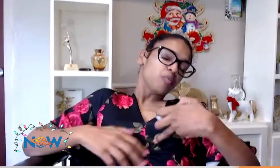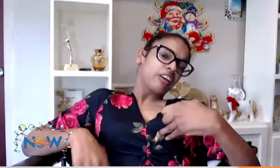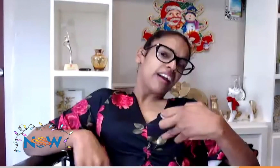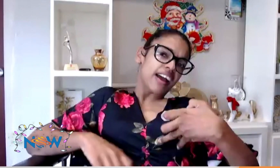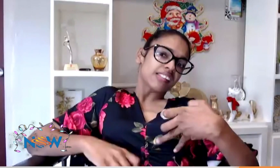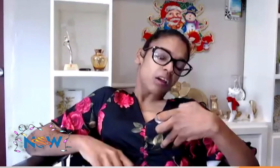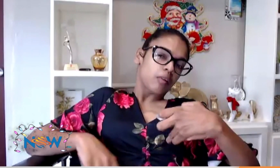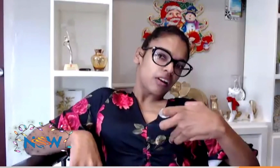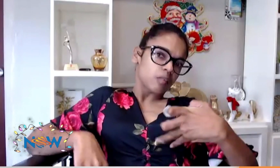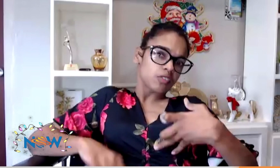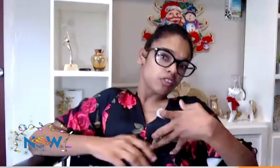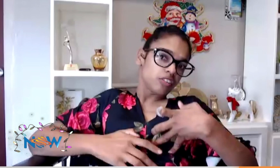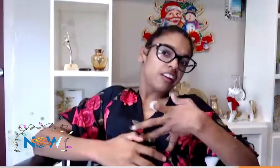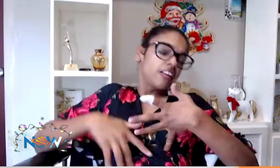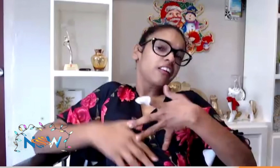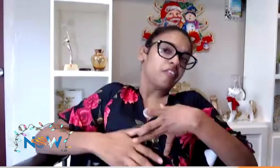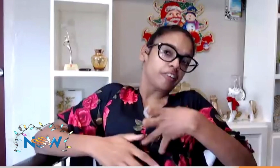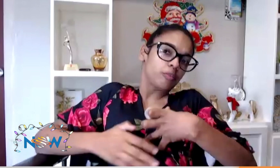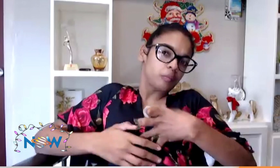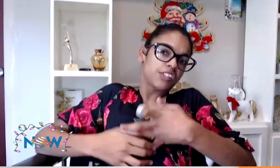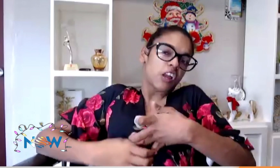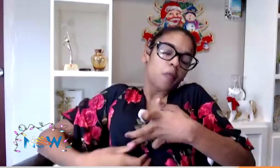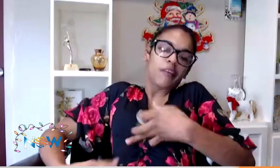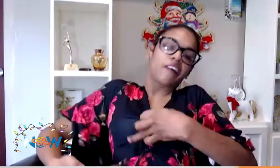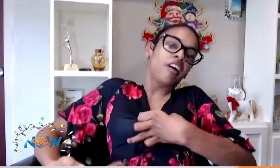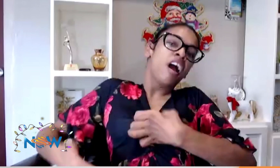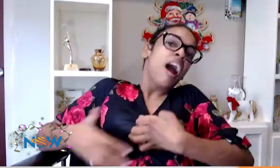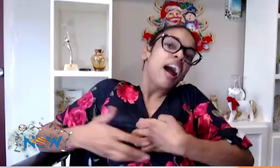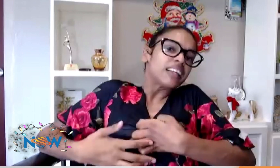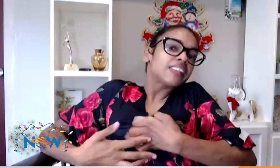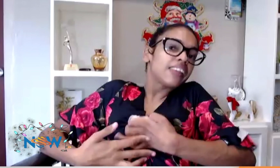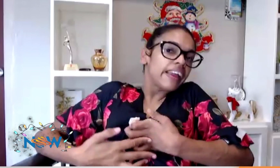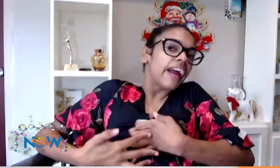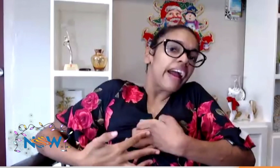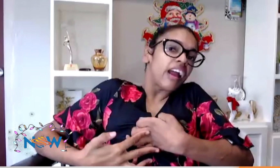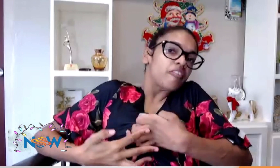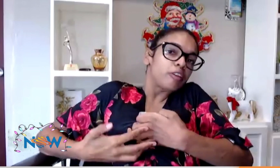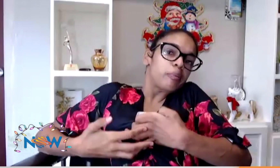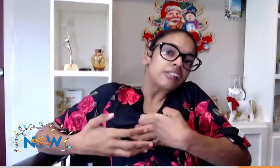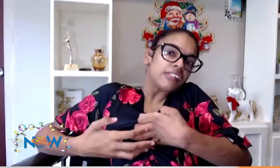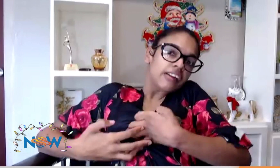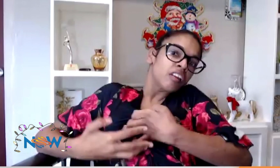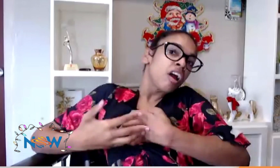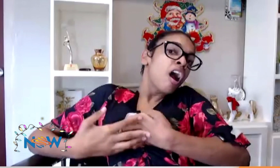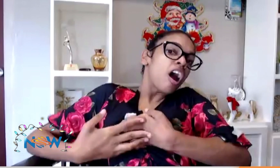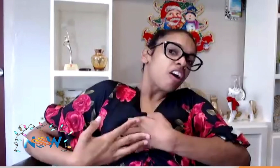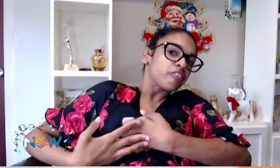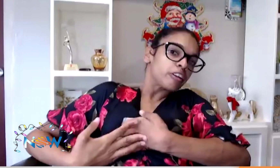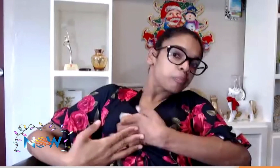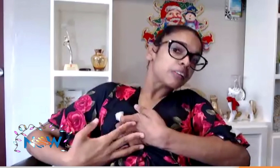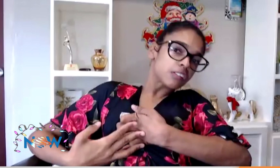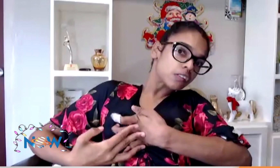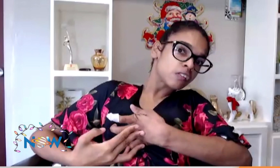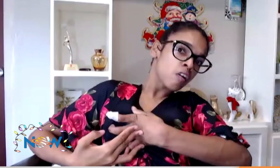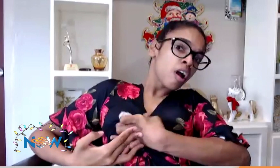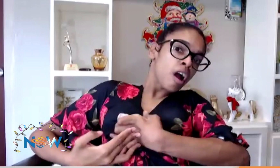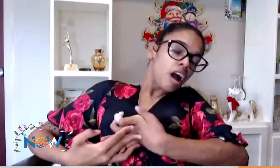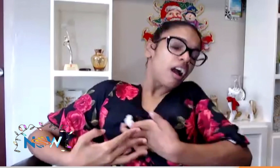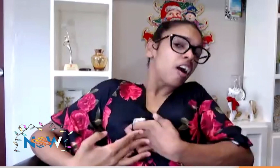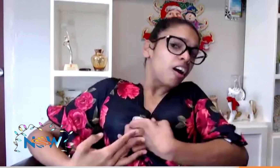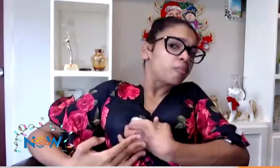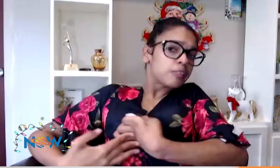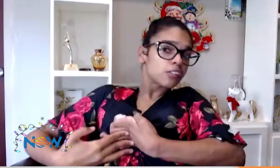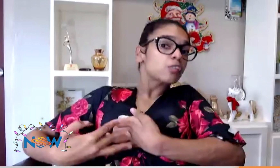Good morning, guys, and welcome to Unique and Different with Nshamla. And today I have the President of Persons